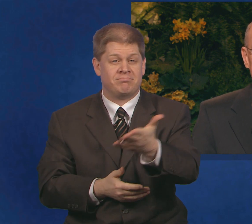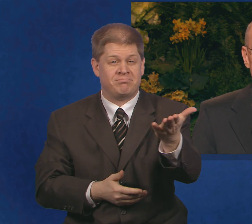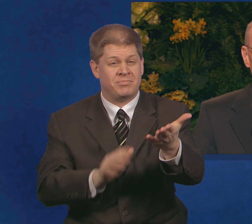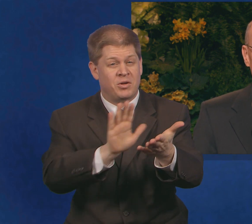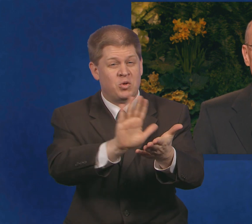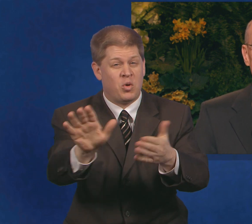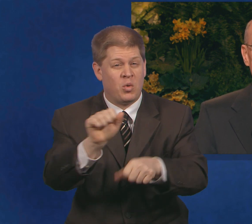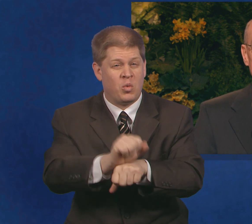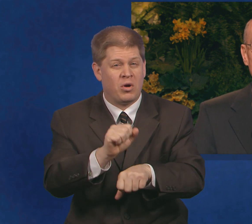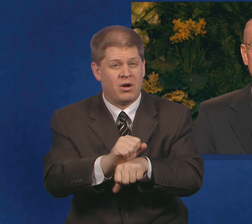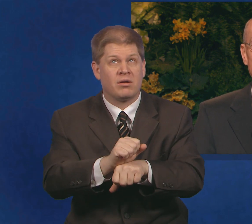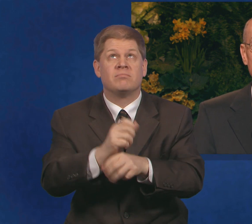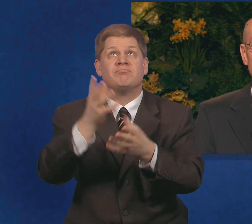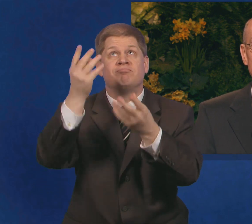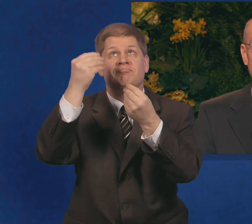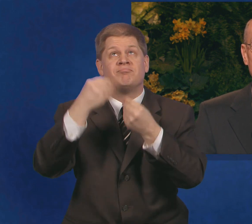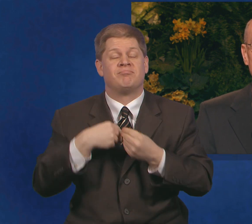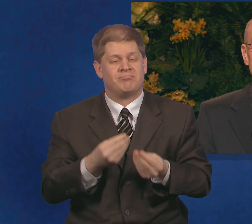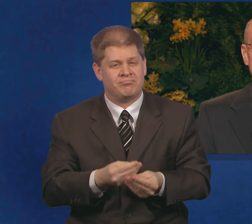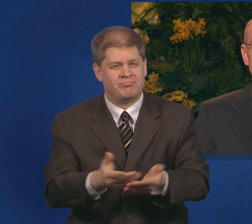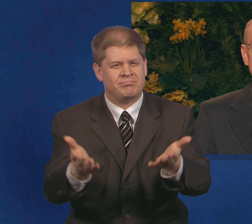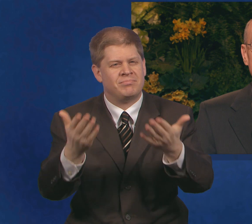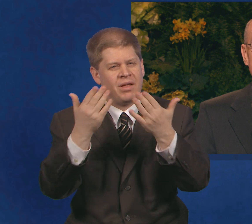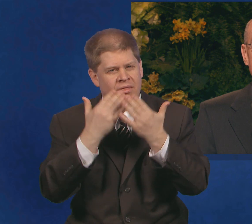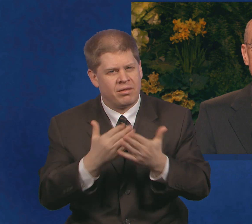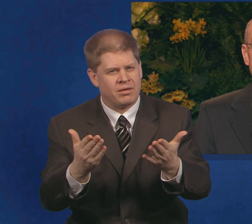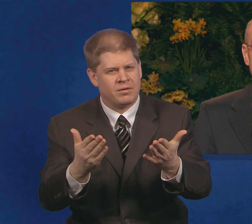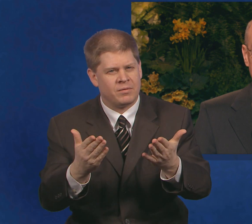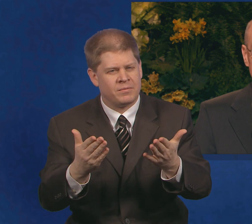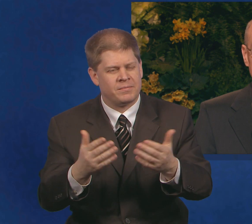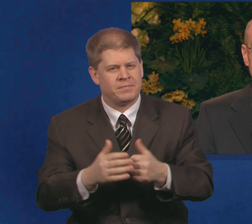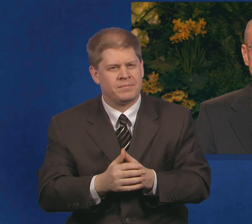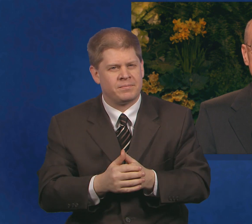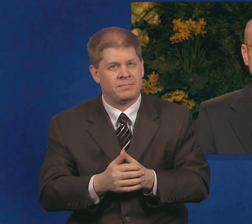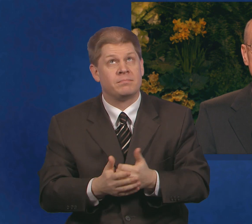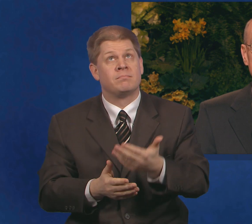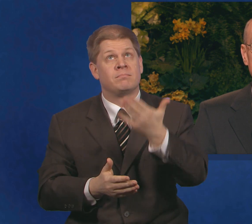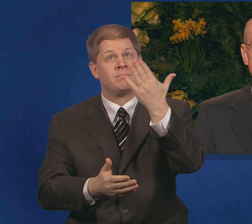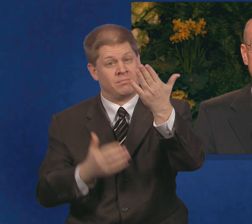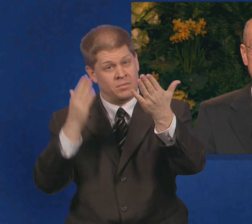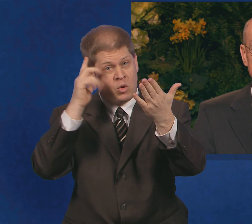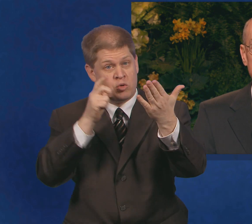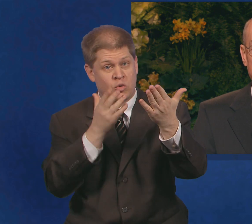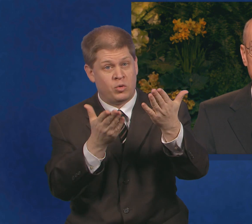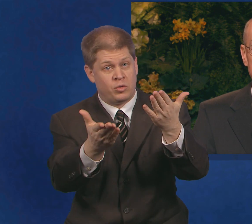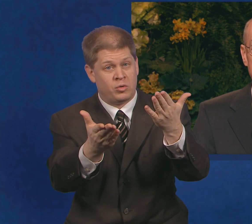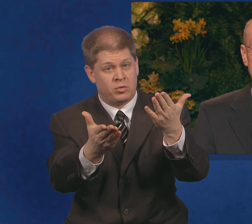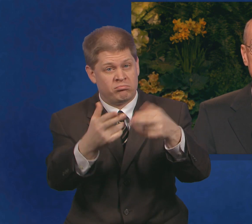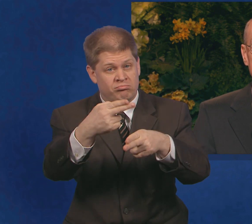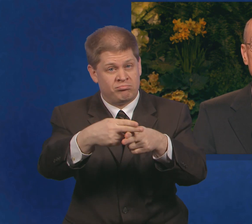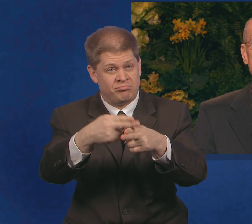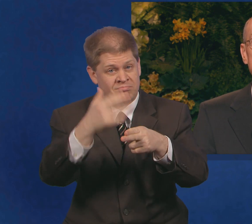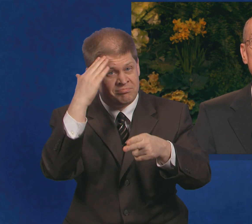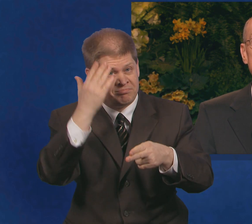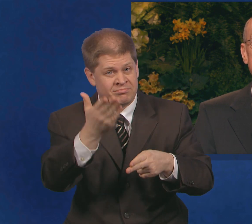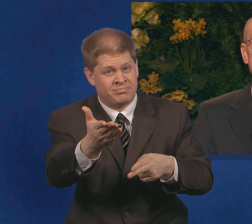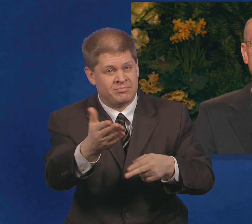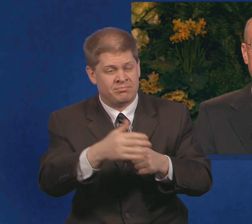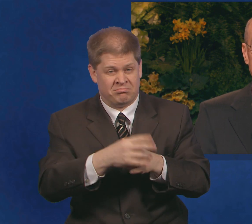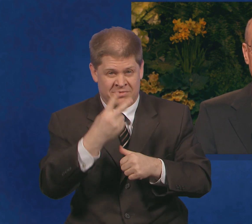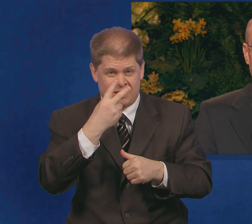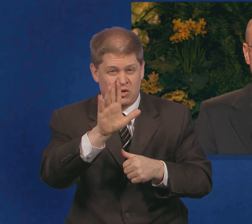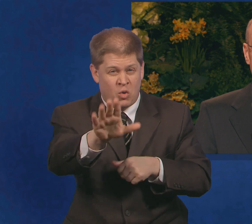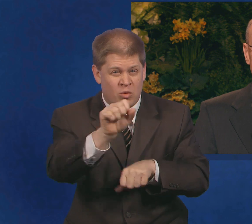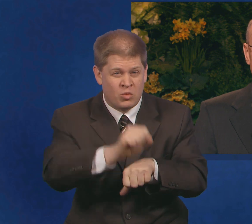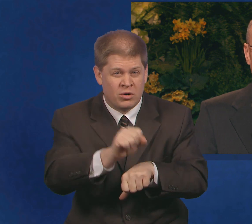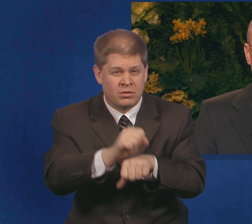to serve the children of our Heavenly Father. He knows you. He sees your effort, diligence, and